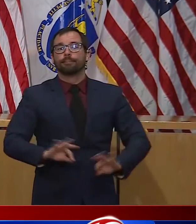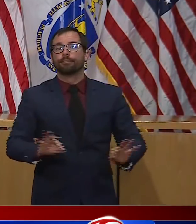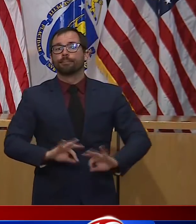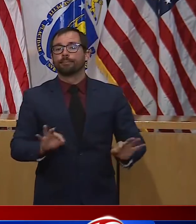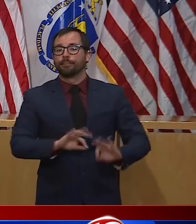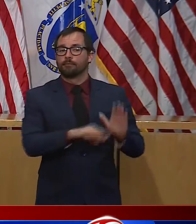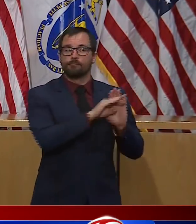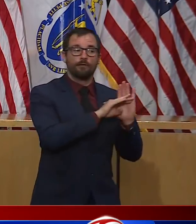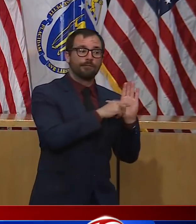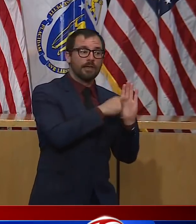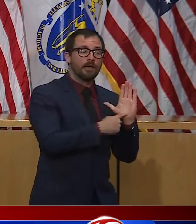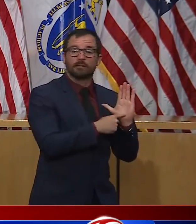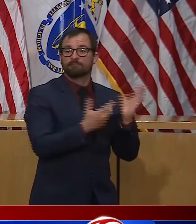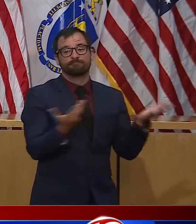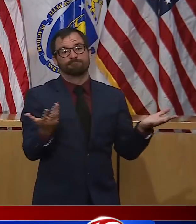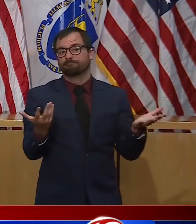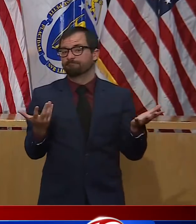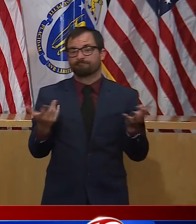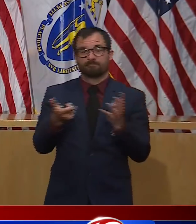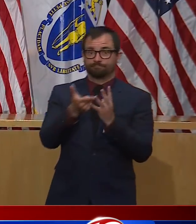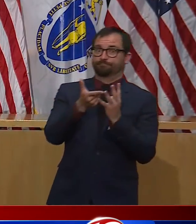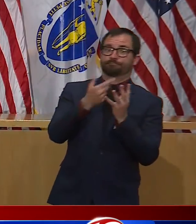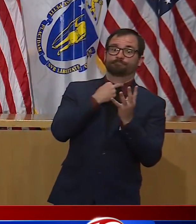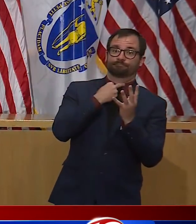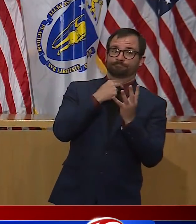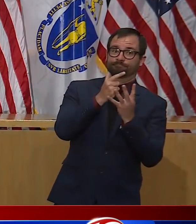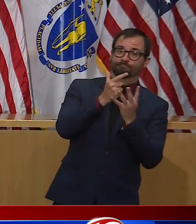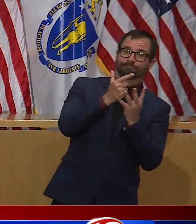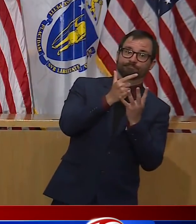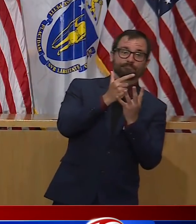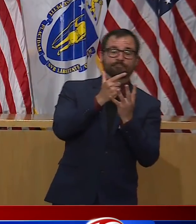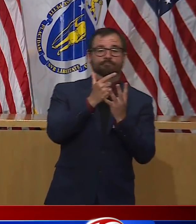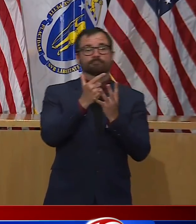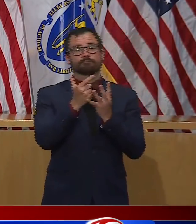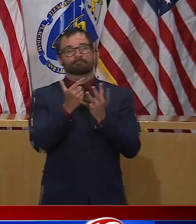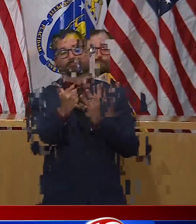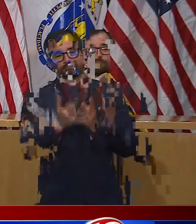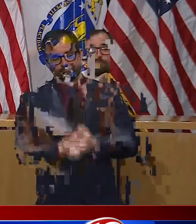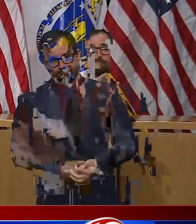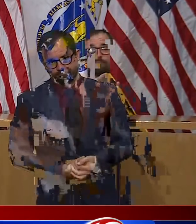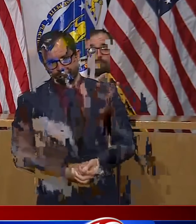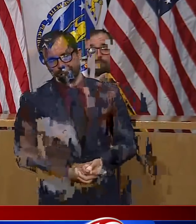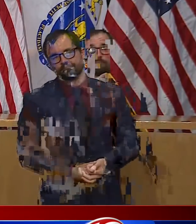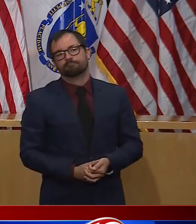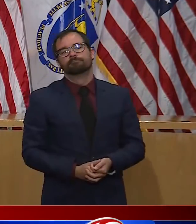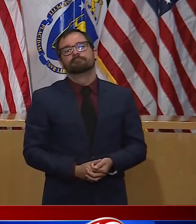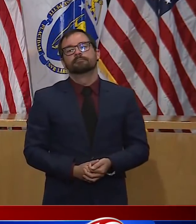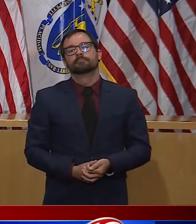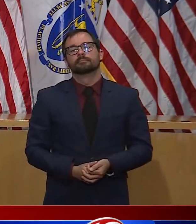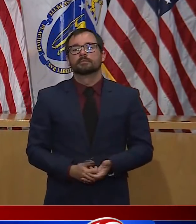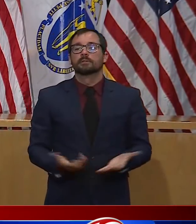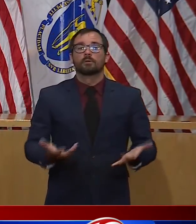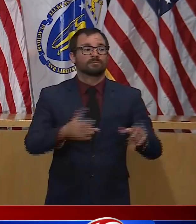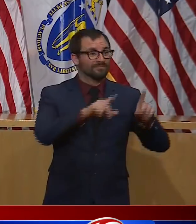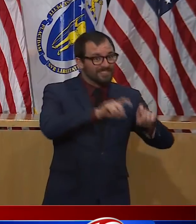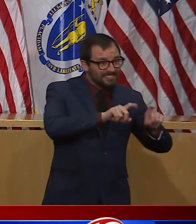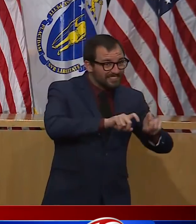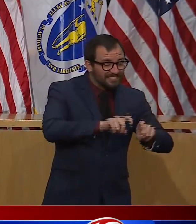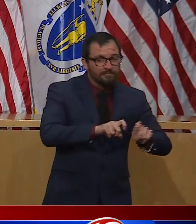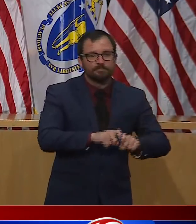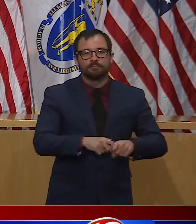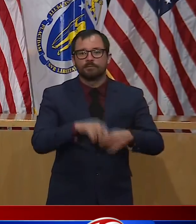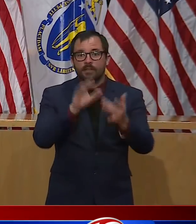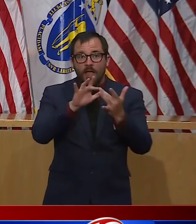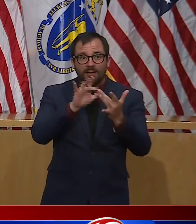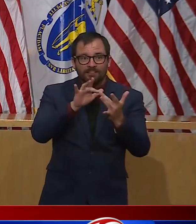Testing and tracing will remain integral to getting ahead of this virus, containing it, and a critical part of our ability